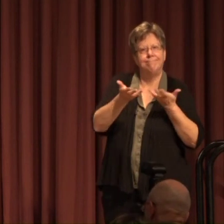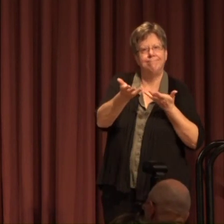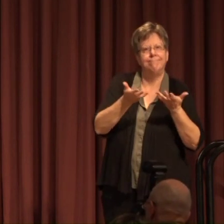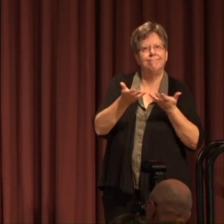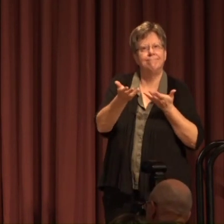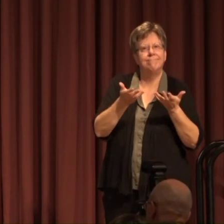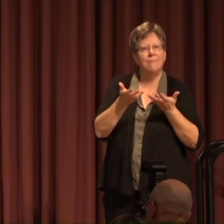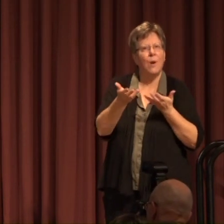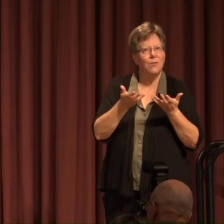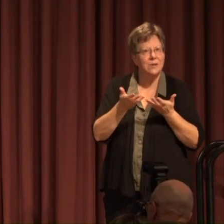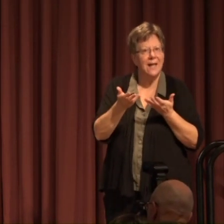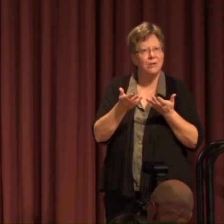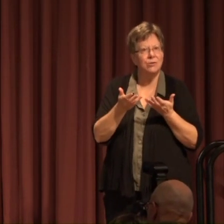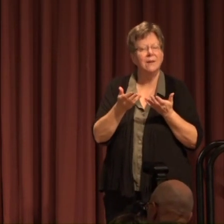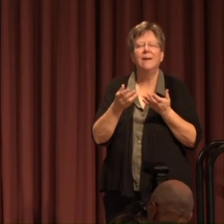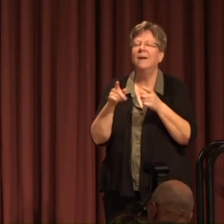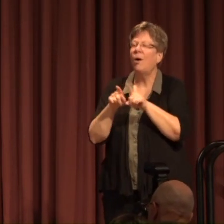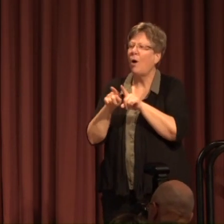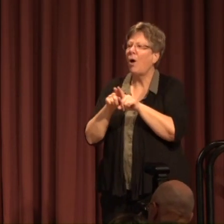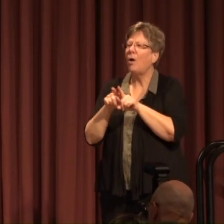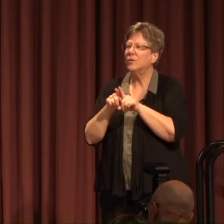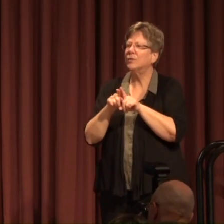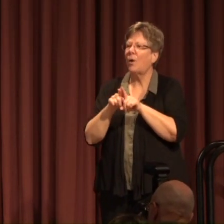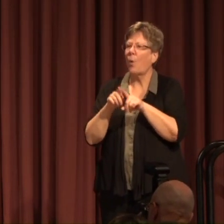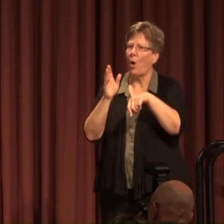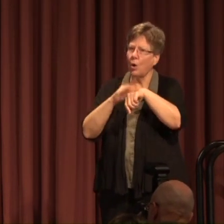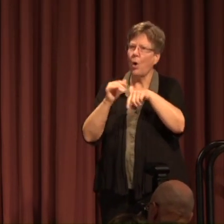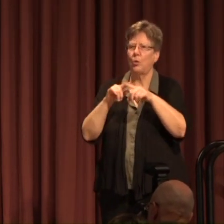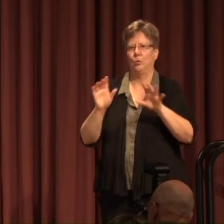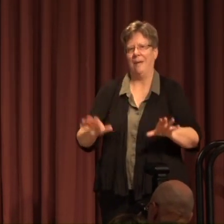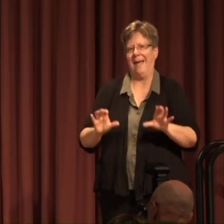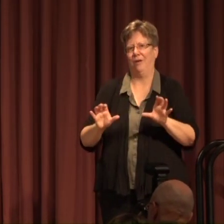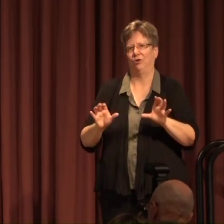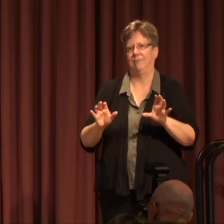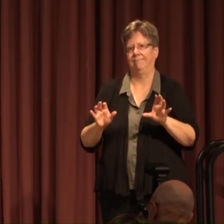if you will but also a call to action